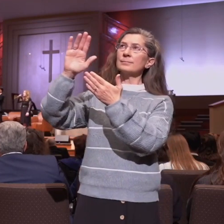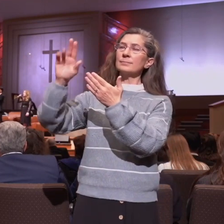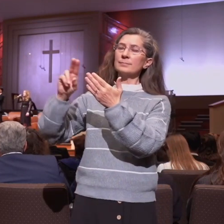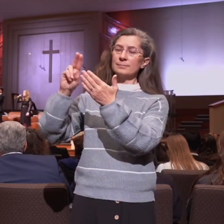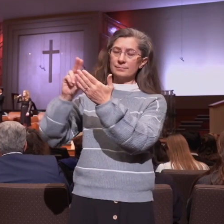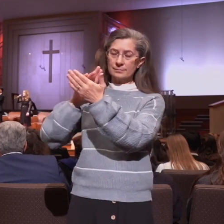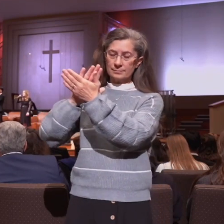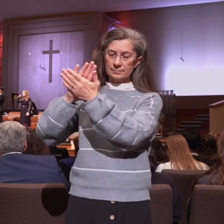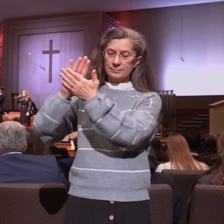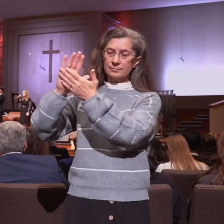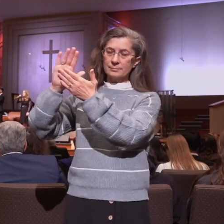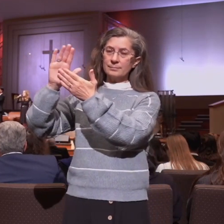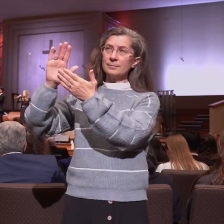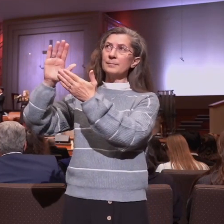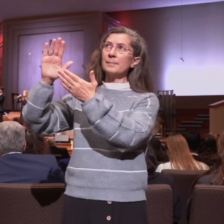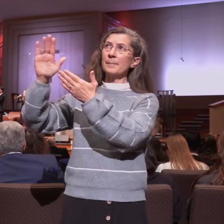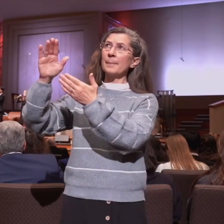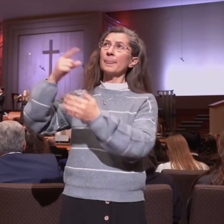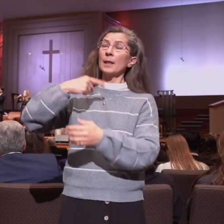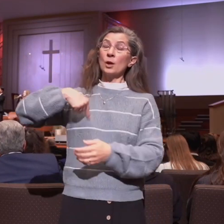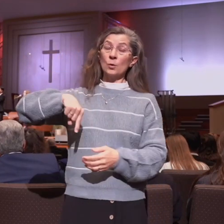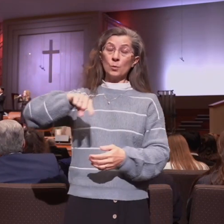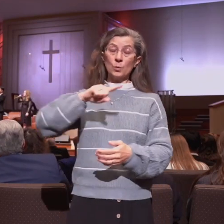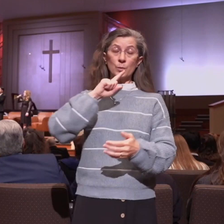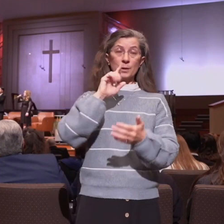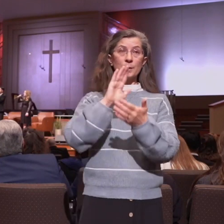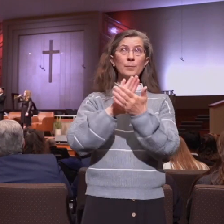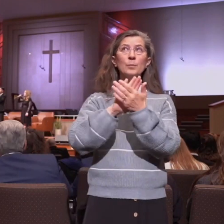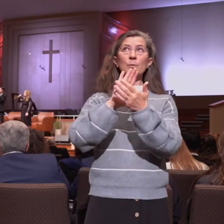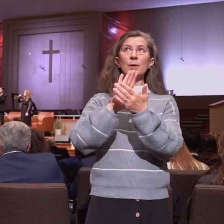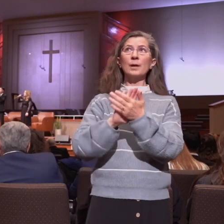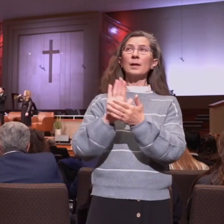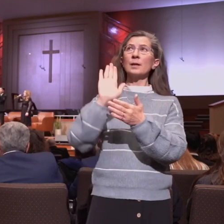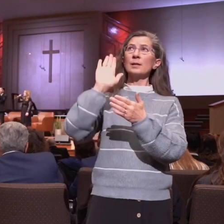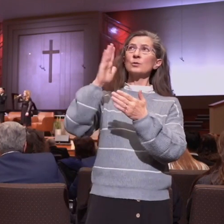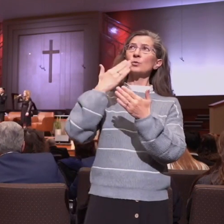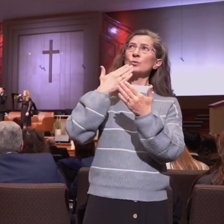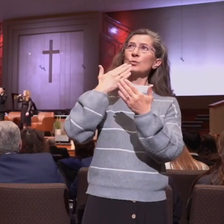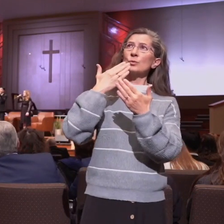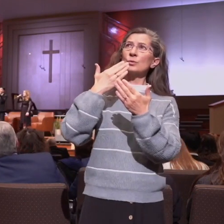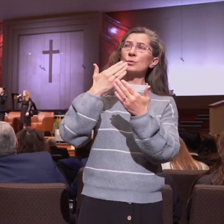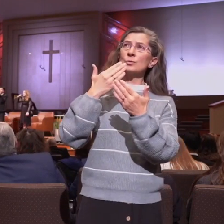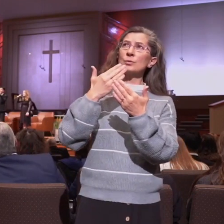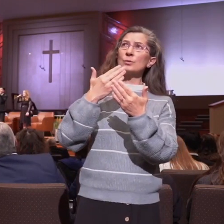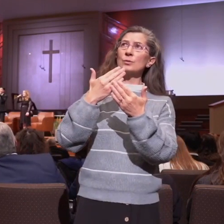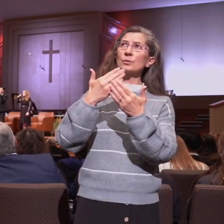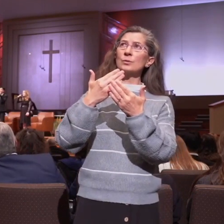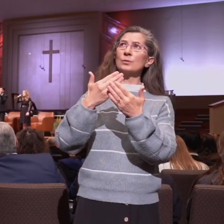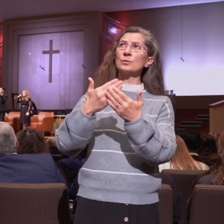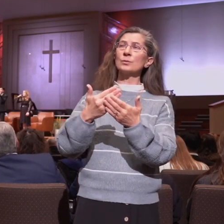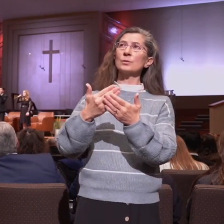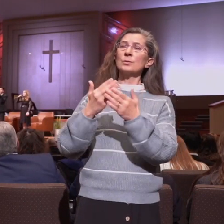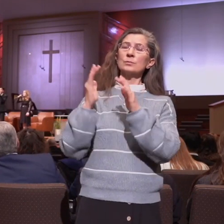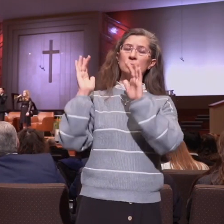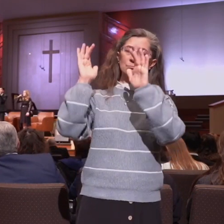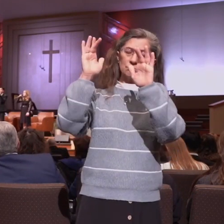We praise goodness and mercy.